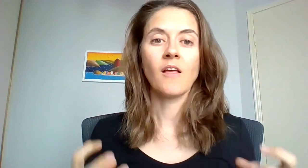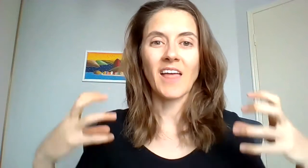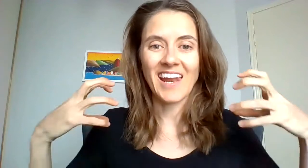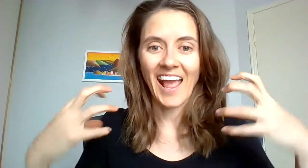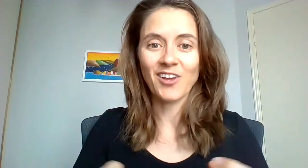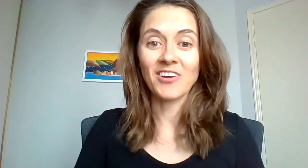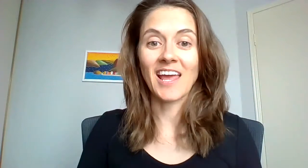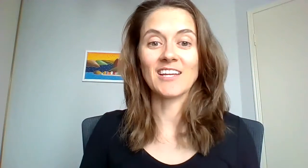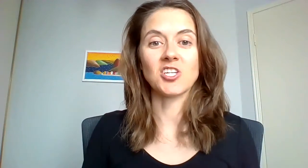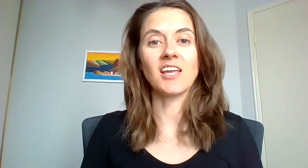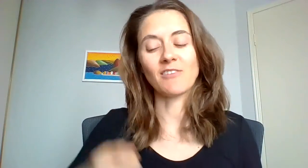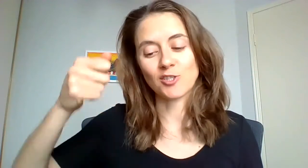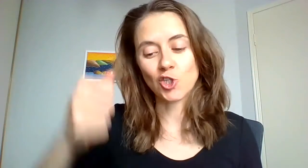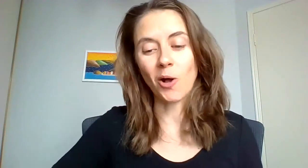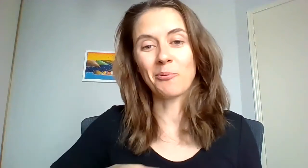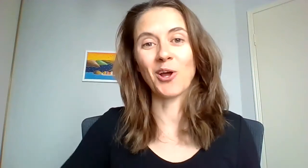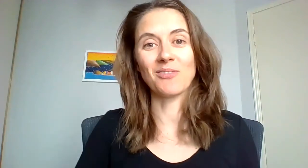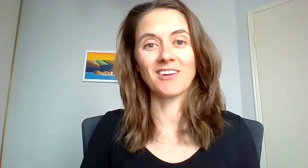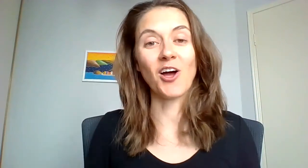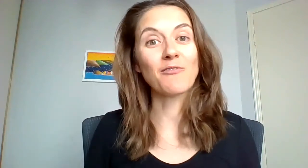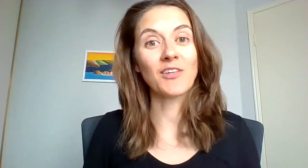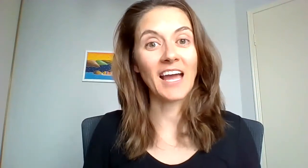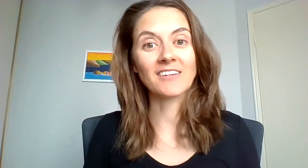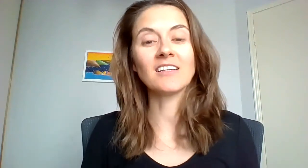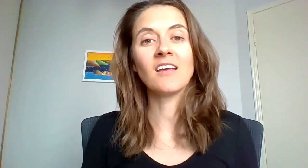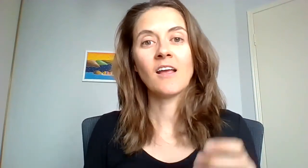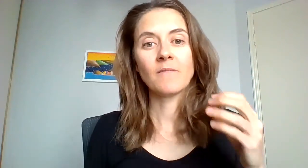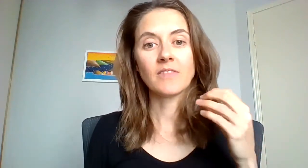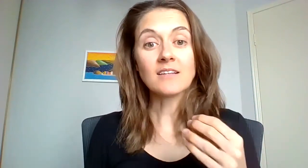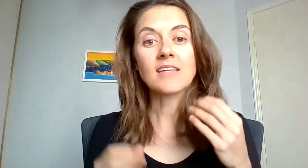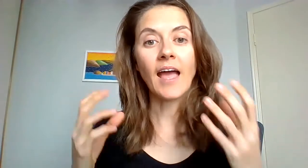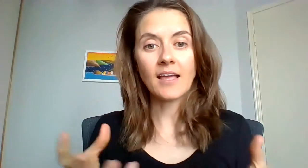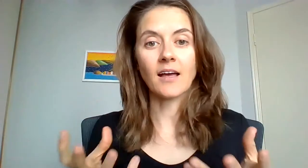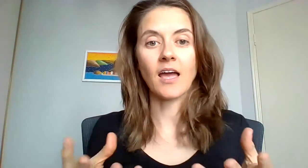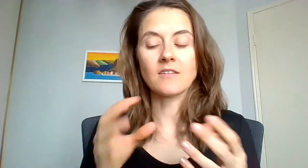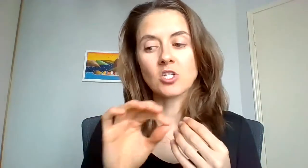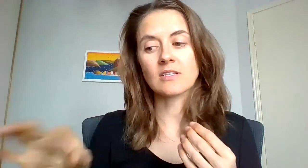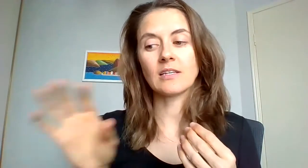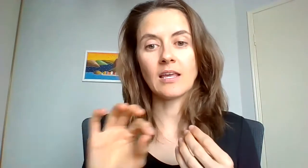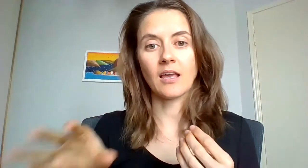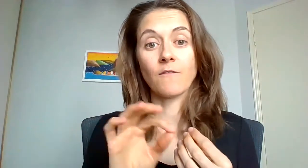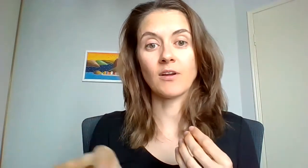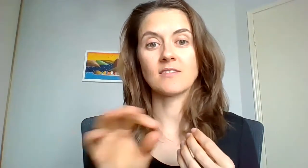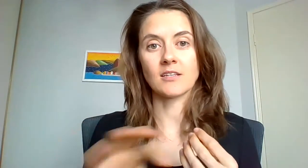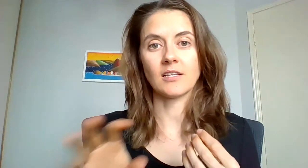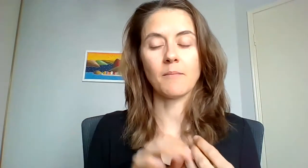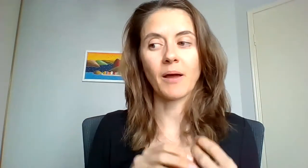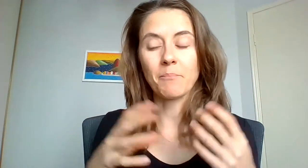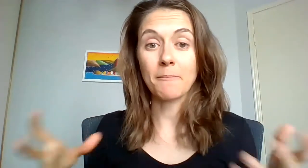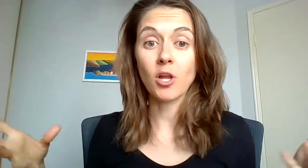that angry energy, even a chop you know with the knife on the carrot, that's anger and it's just leaking very subtly but people